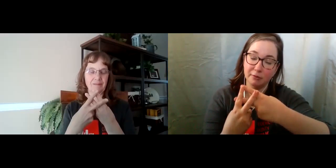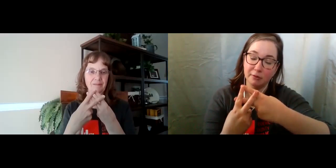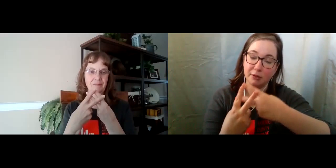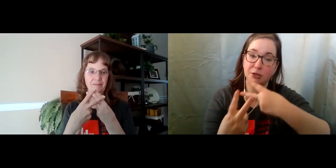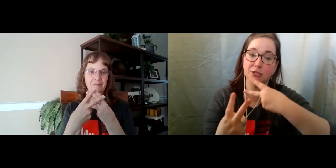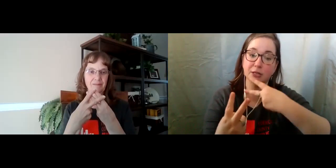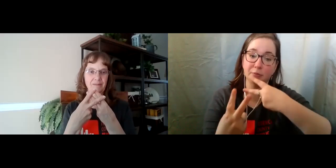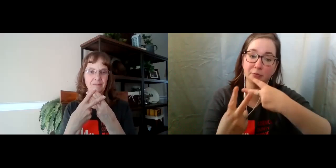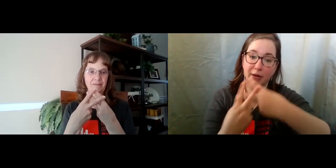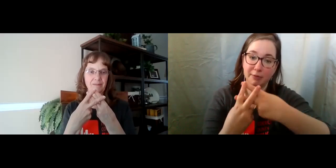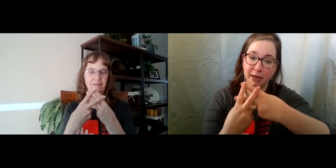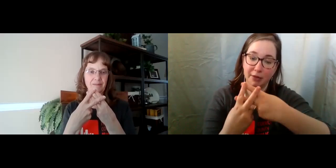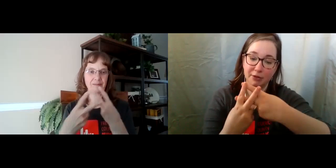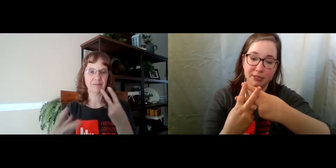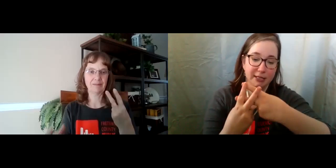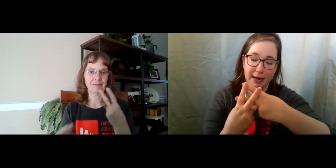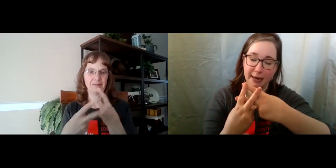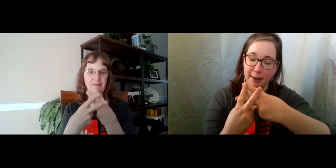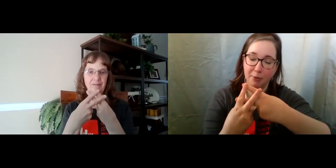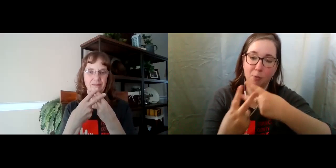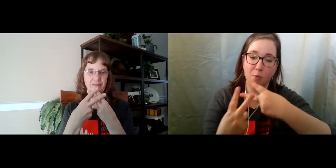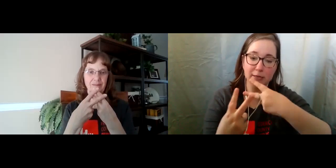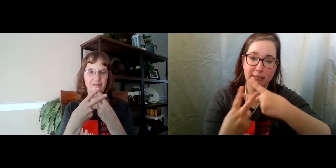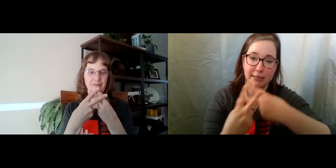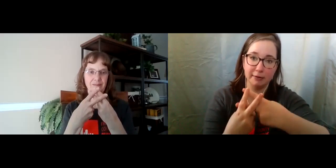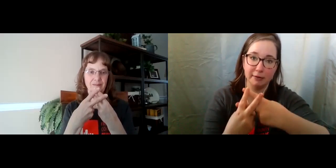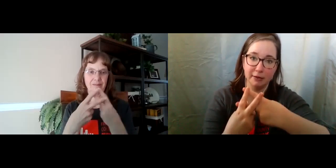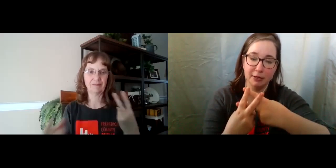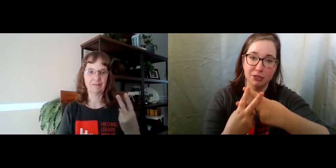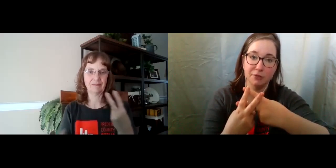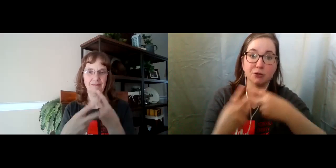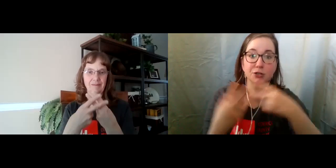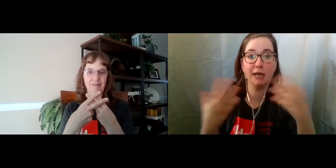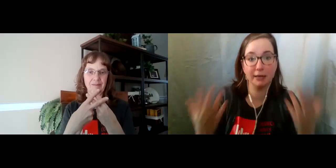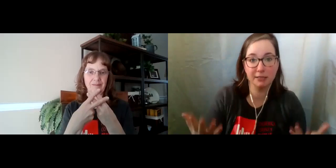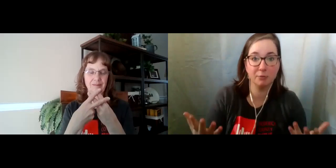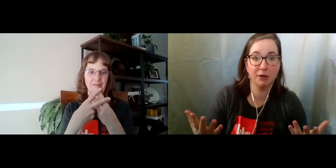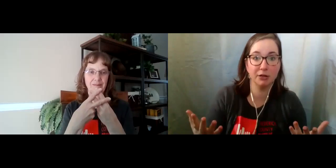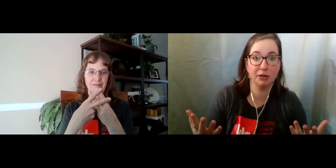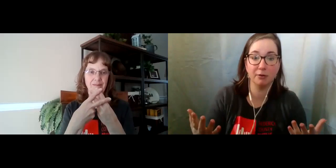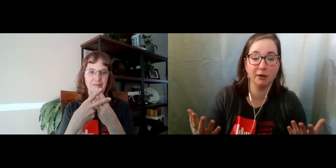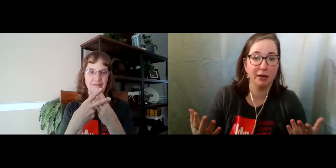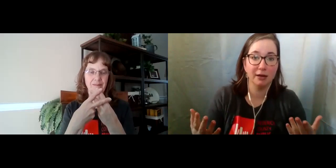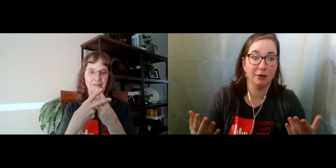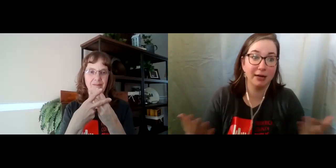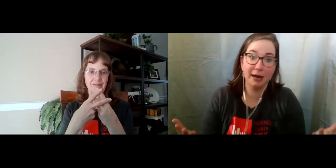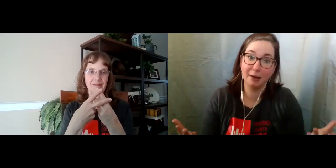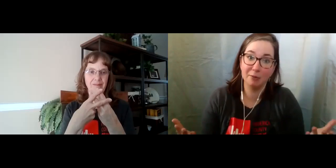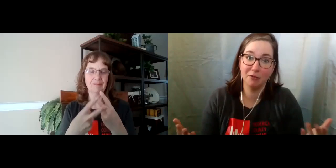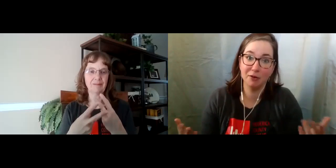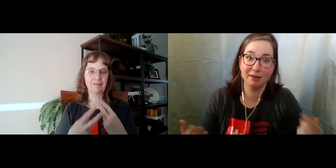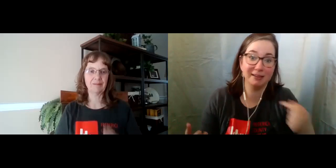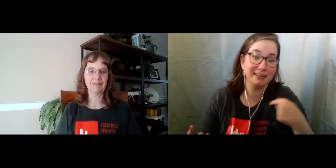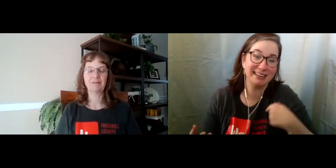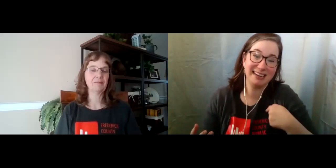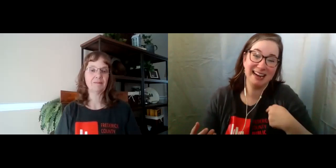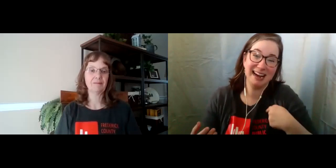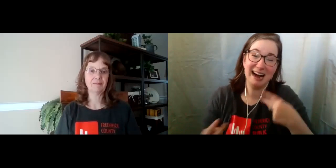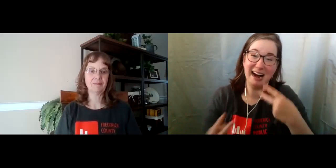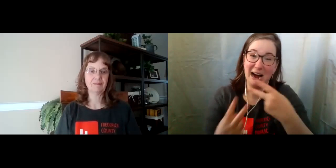You're just going to bring them together just like that. Yep. Quarantine. So if you're telling someone, you know, you know, I can't come over. I'm